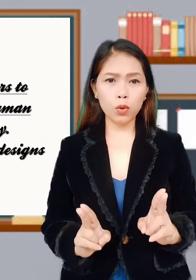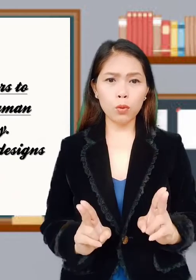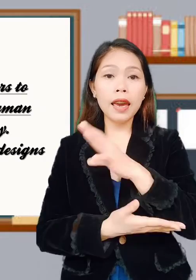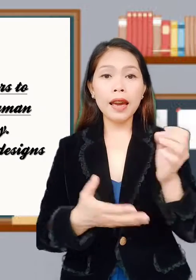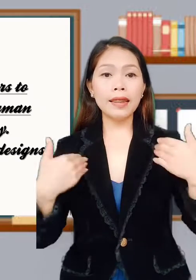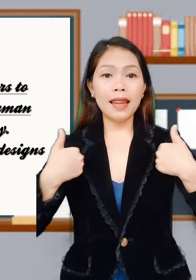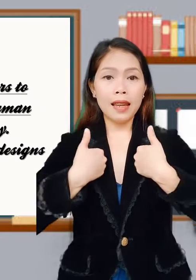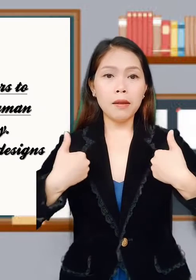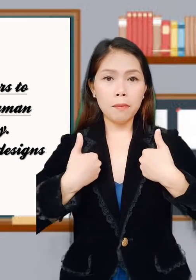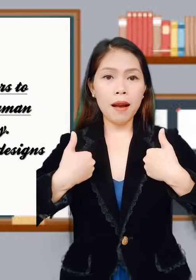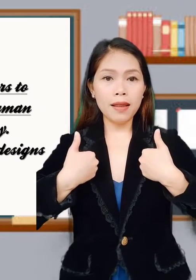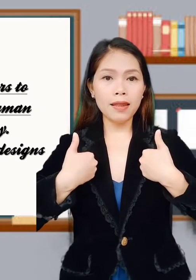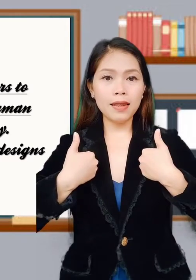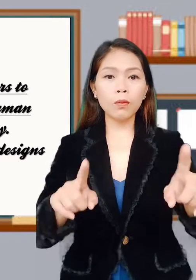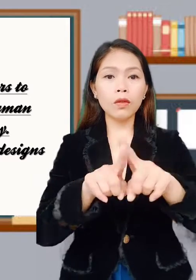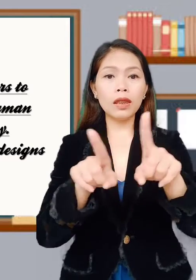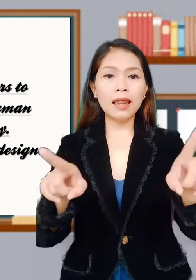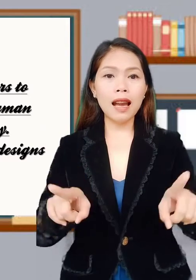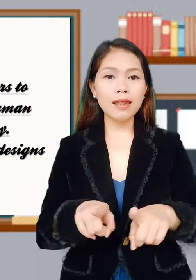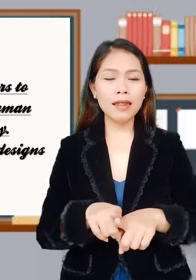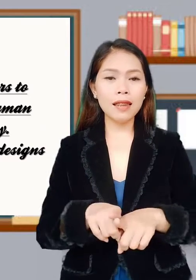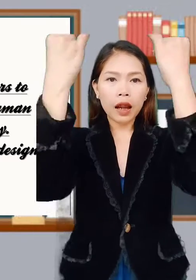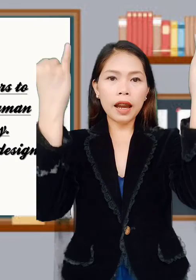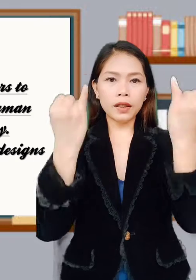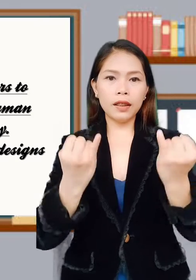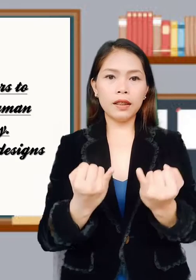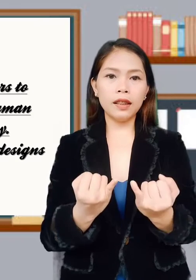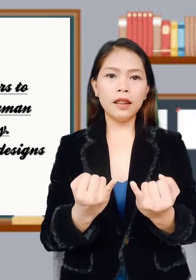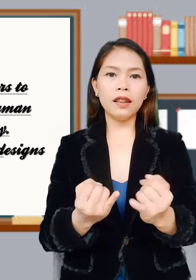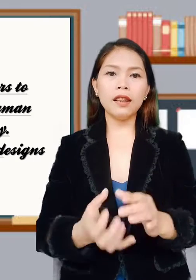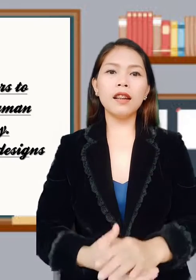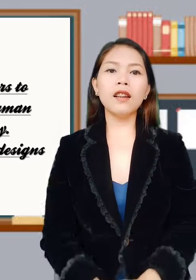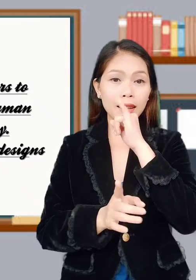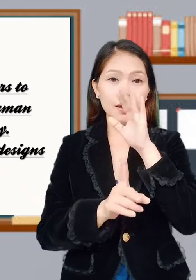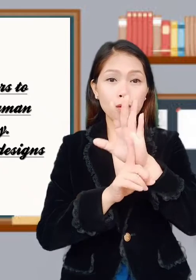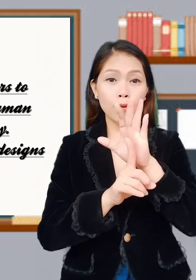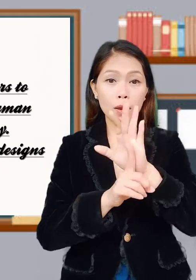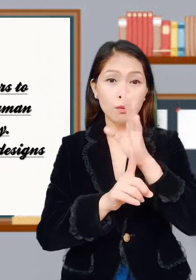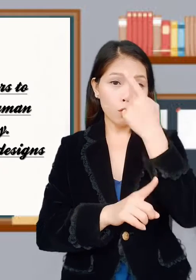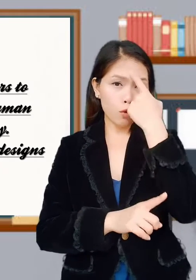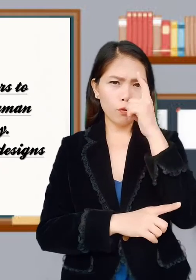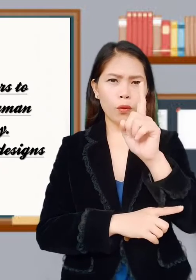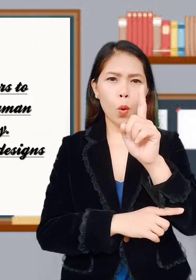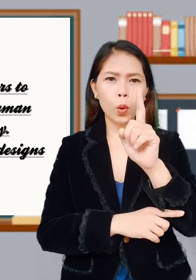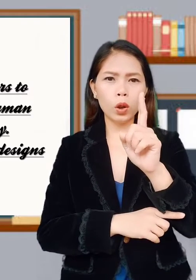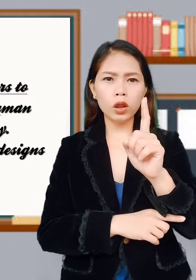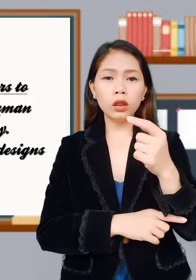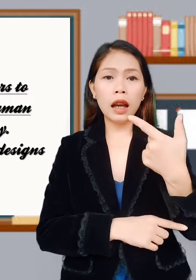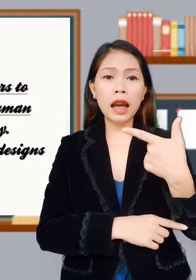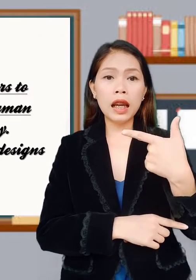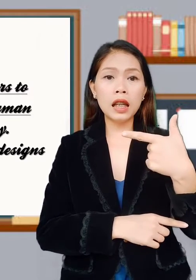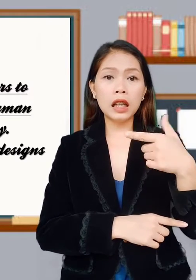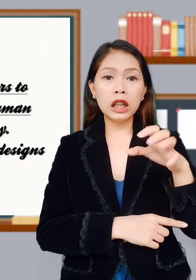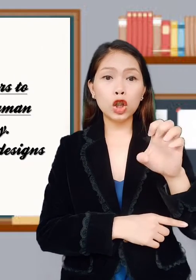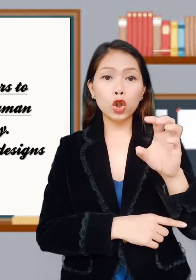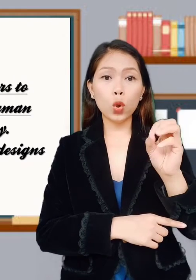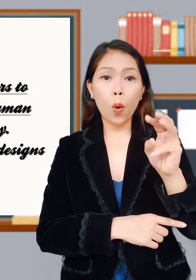and animal image as idolatry. It is famous for geometrical design